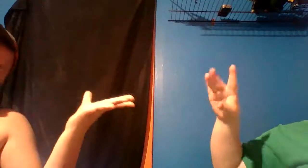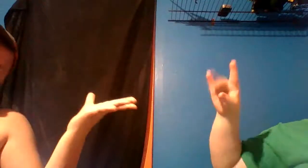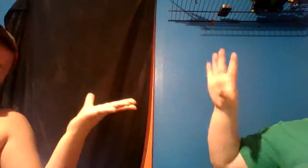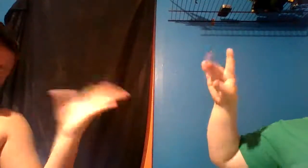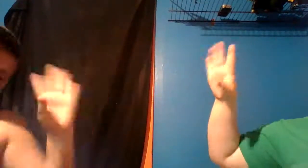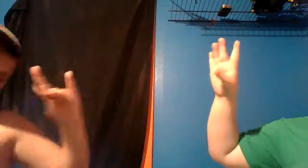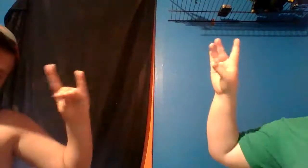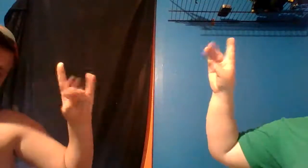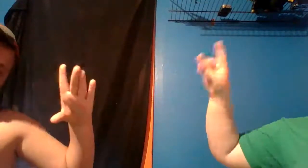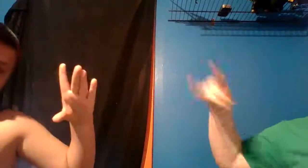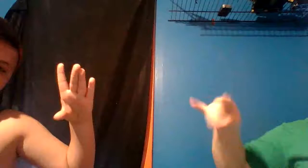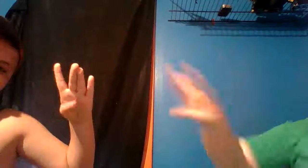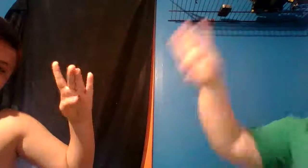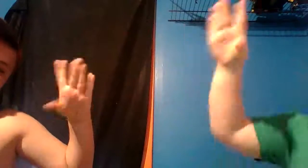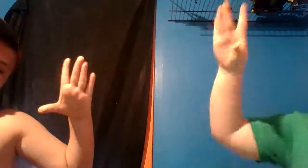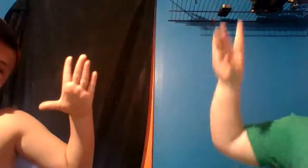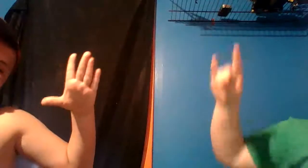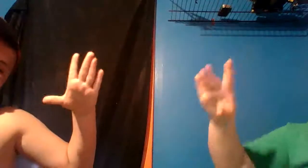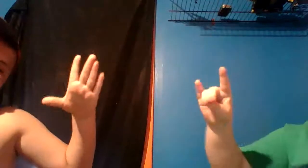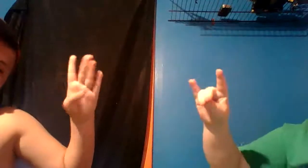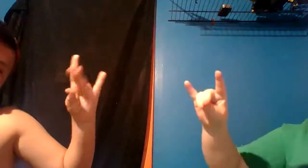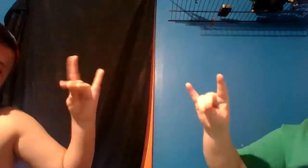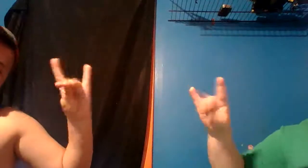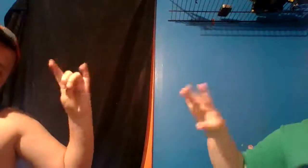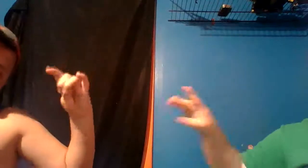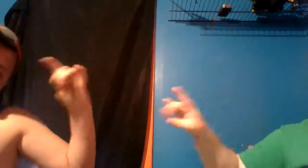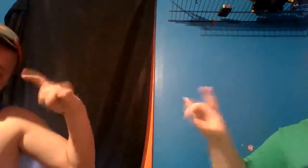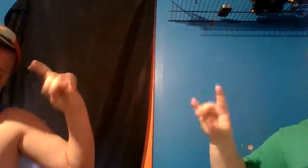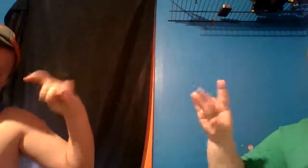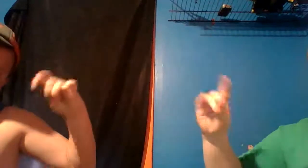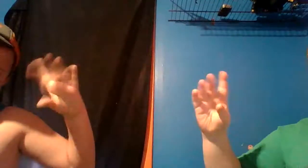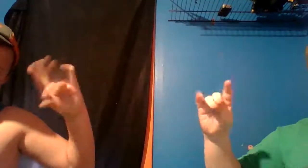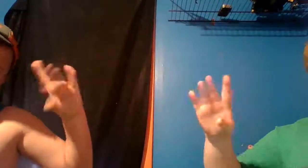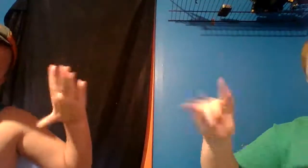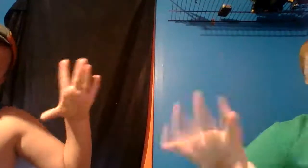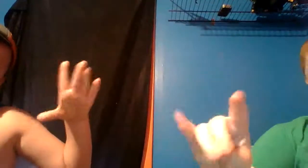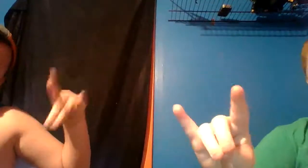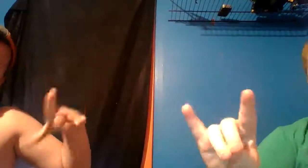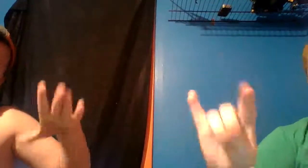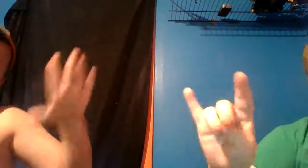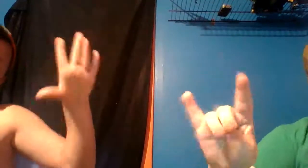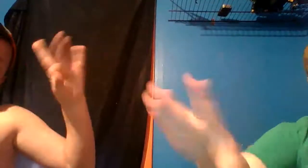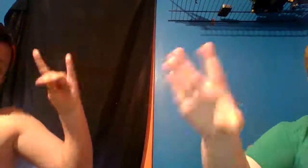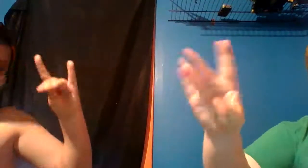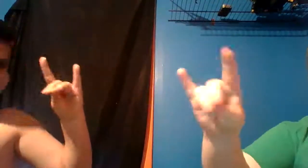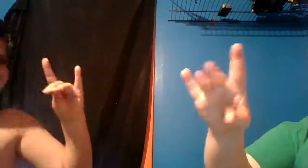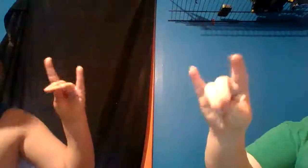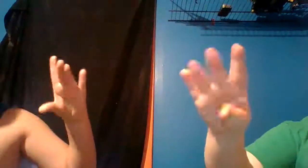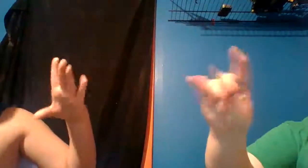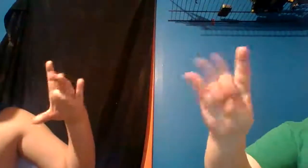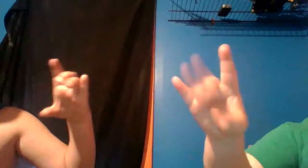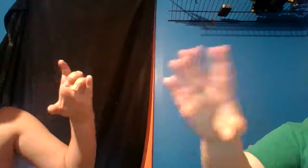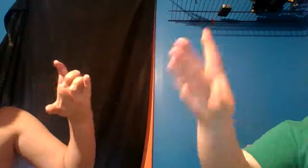ha, Mm, splendid. Simply delicious. Oh, ha, ha,